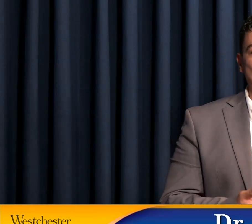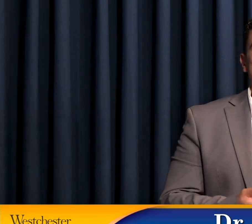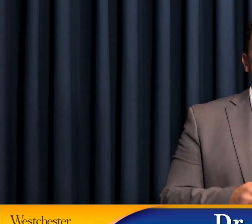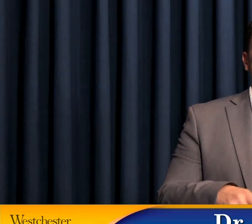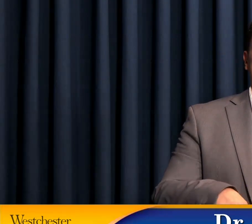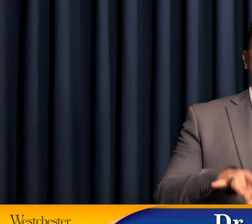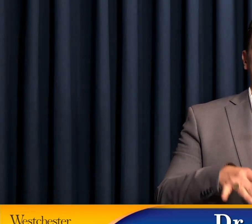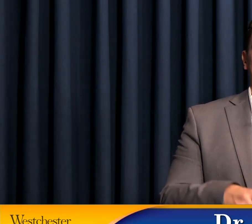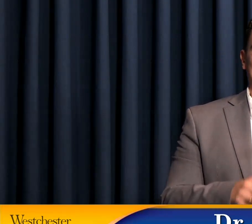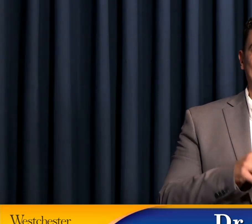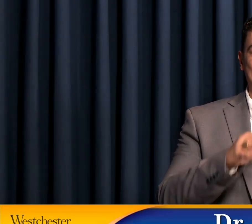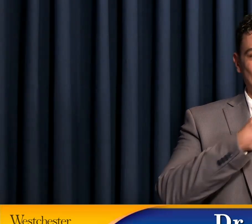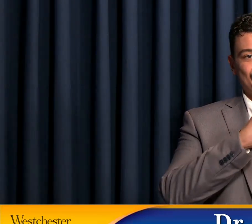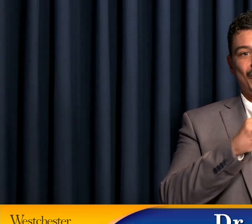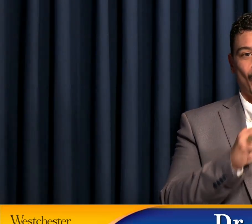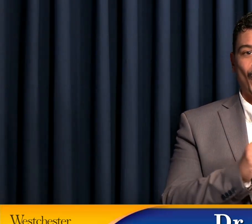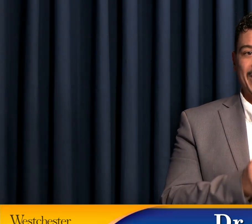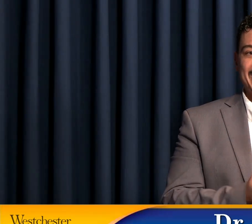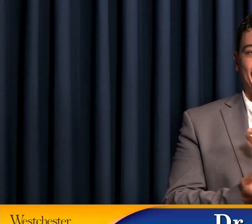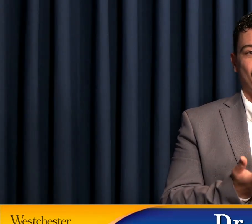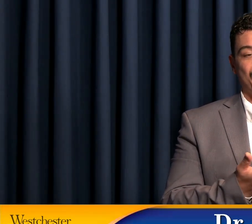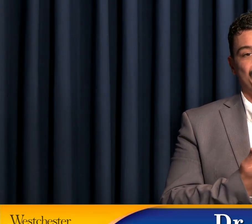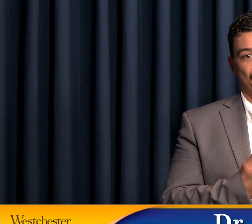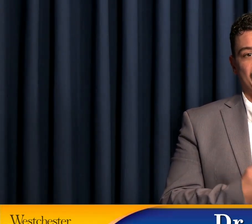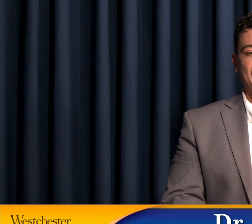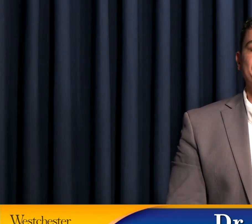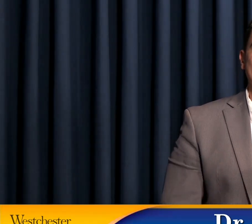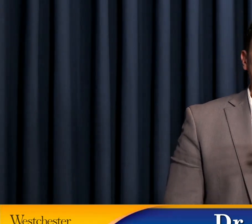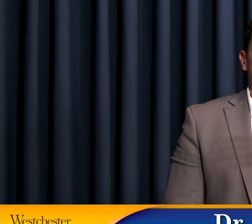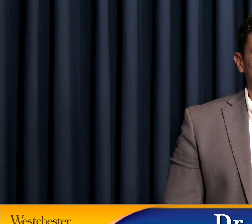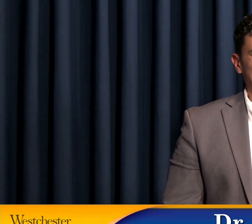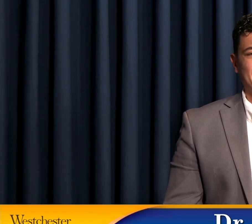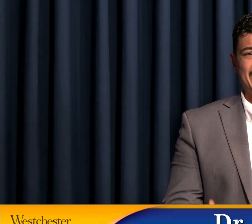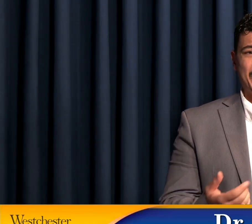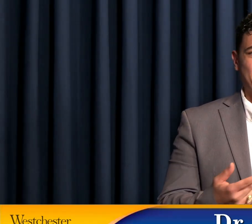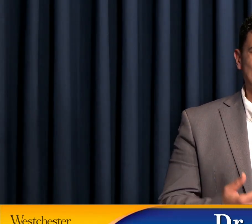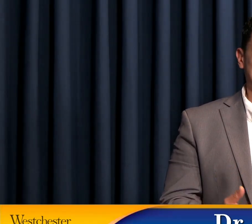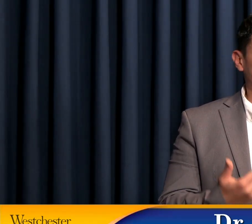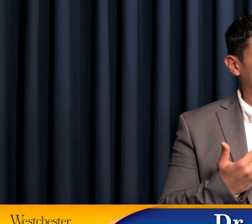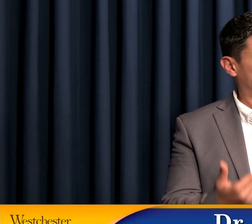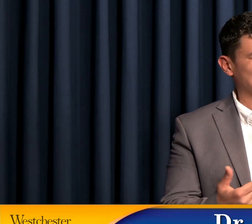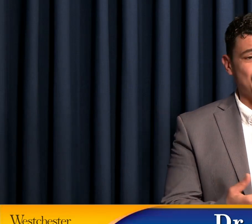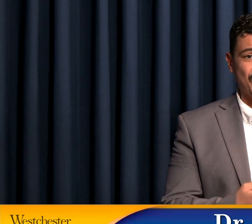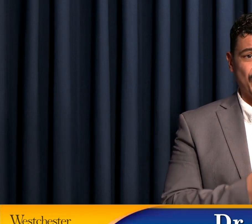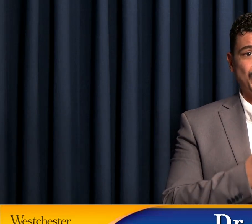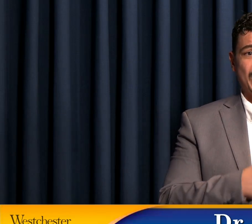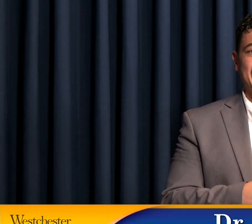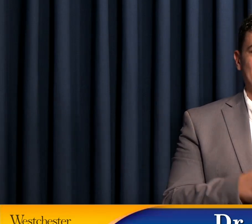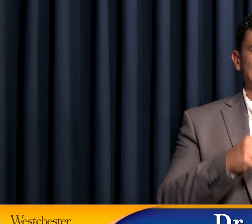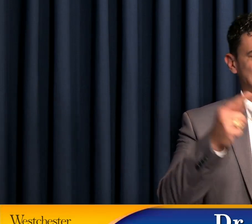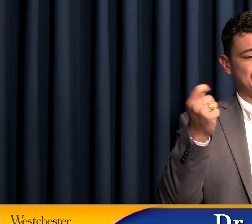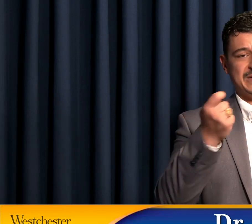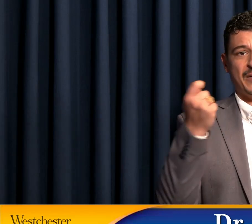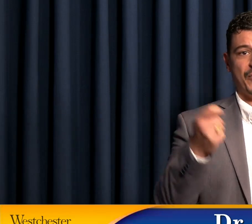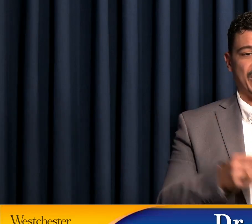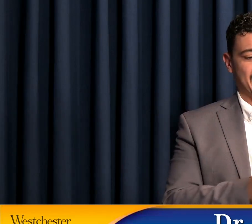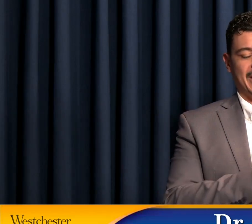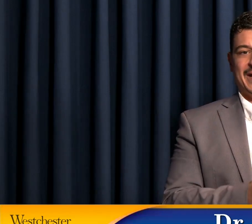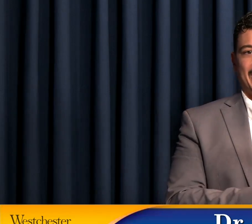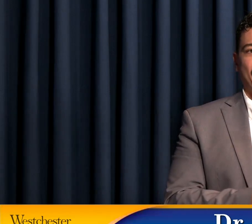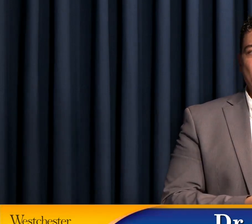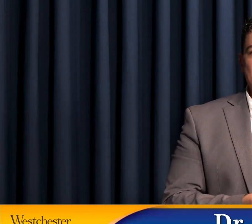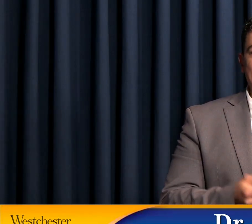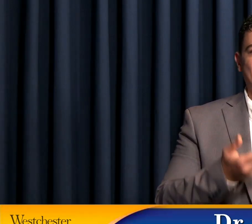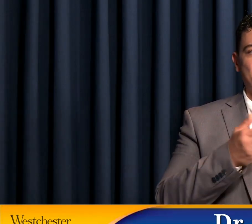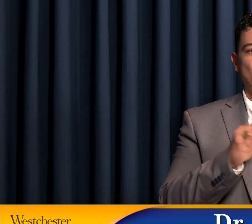of a deaf or hard of hearing child that could enroll into our program. Again, we would like to thank you for joining us,